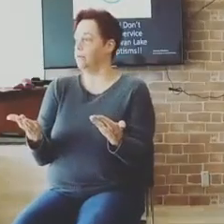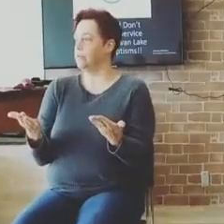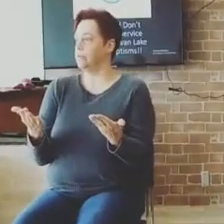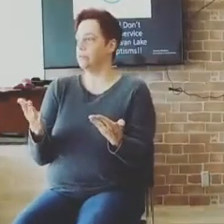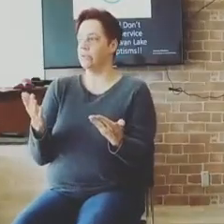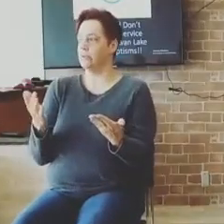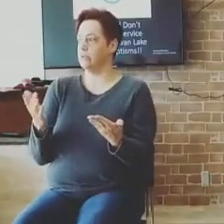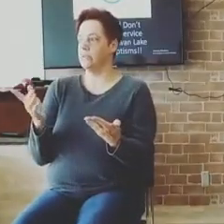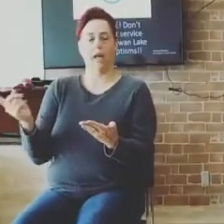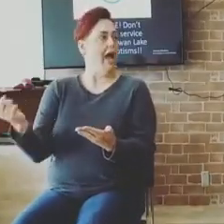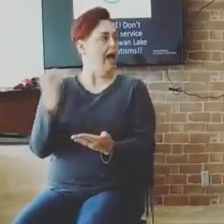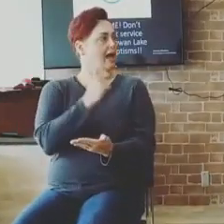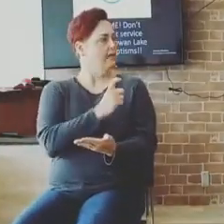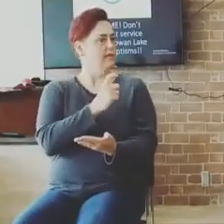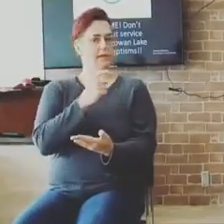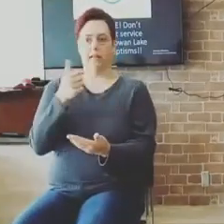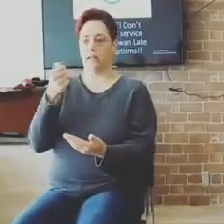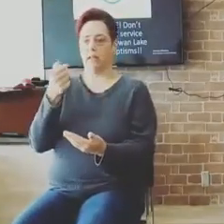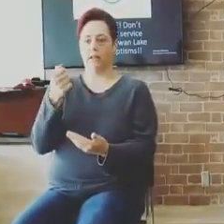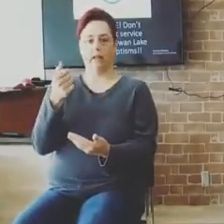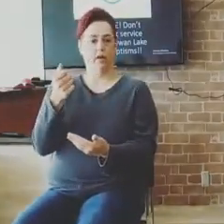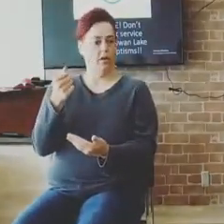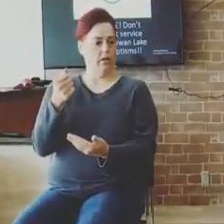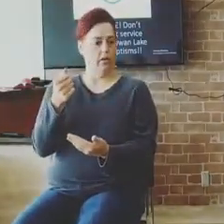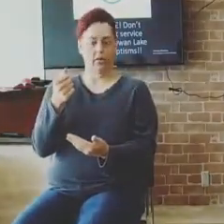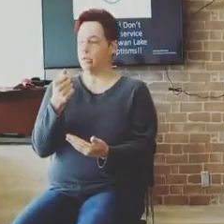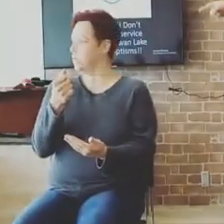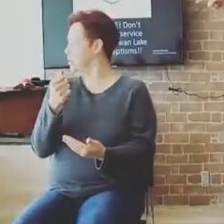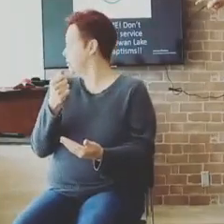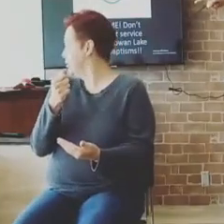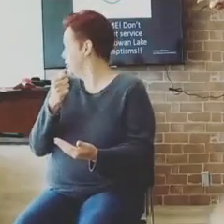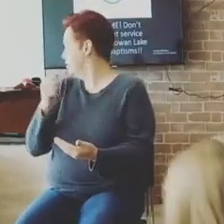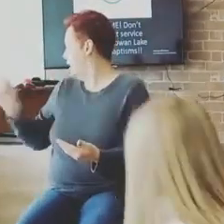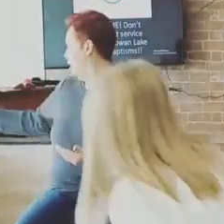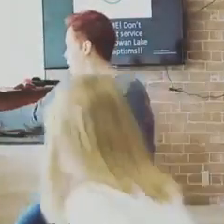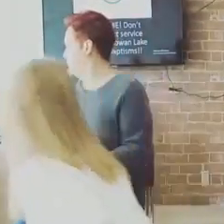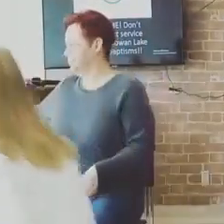Luke. Huh? The clicker's not up here. That's why I don't see it. Oh, there it is.